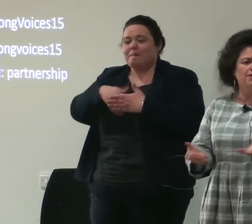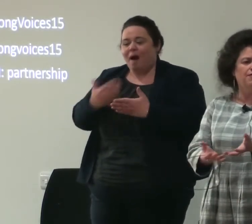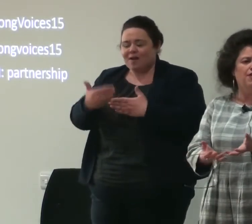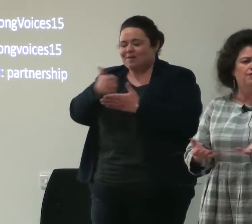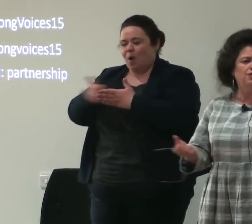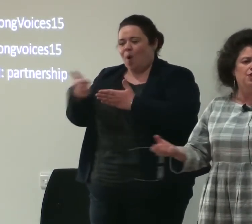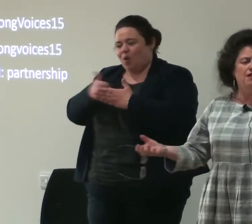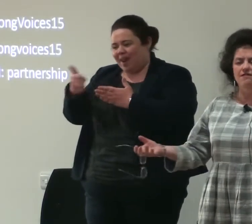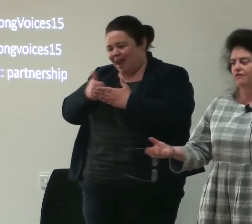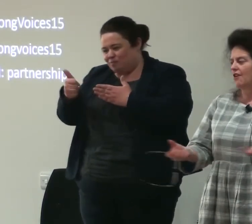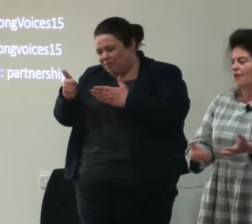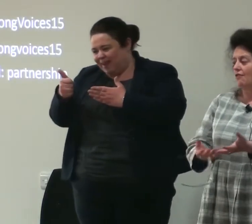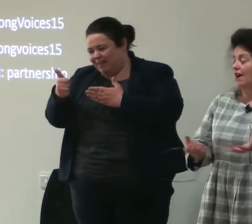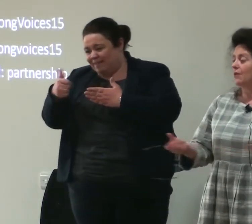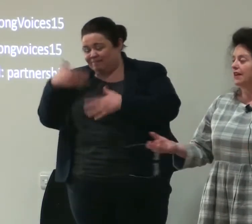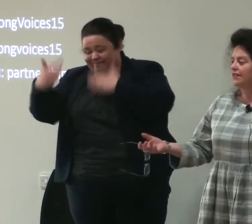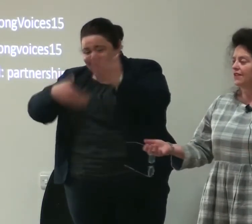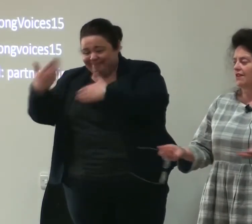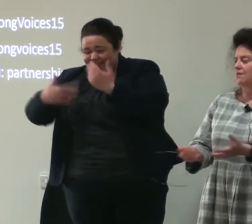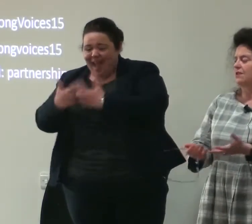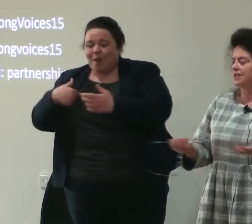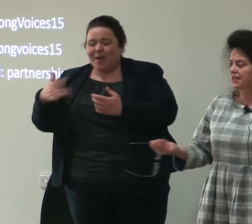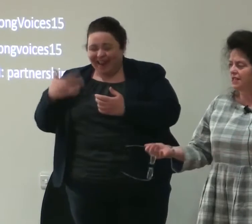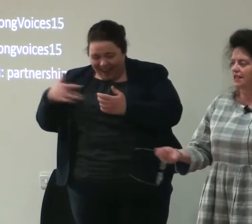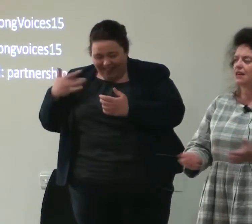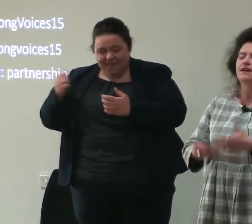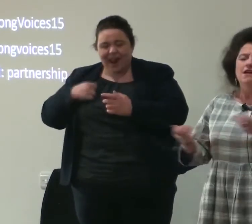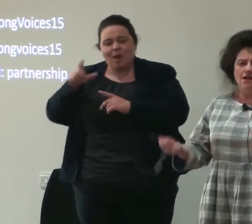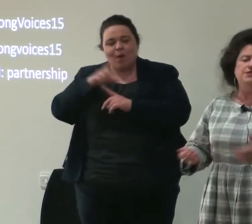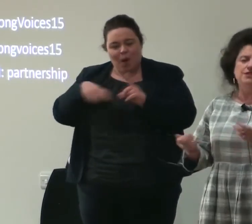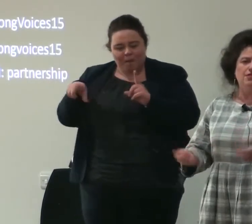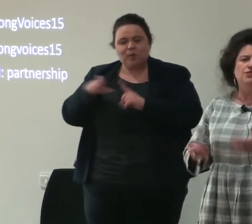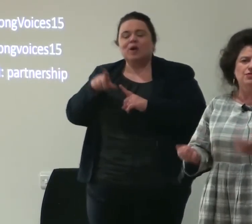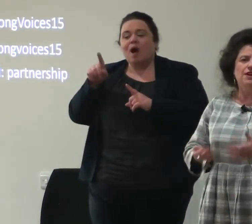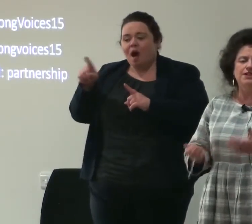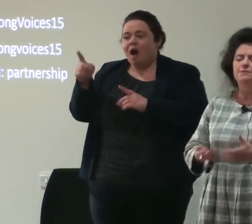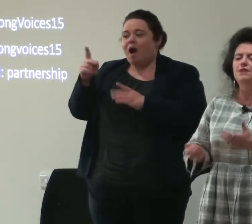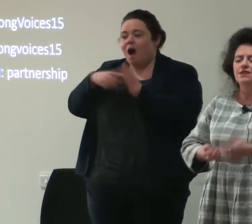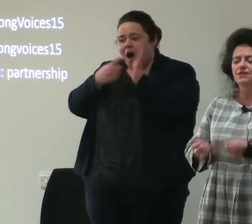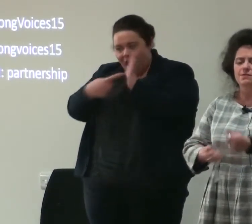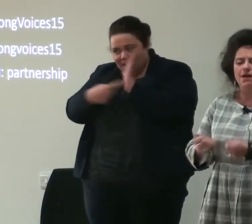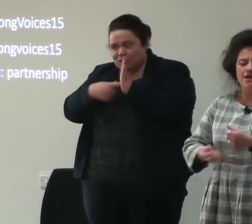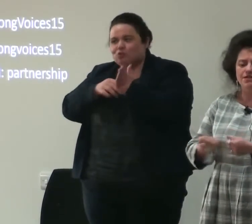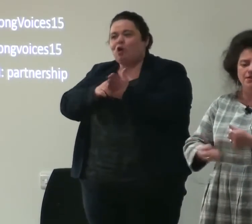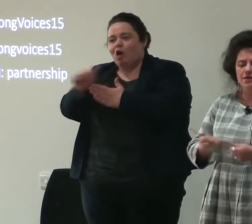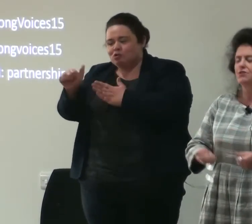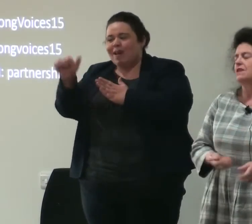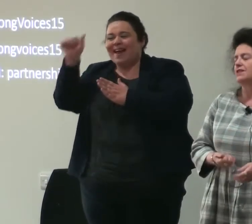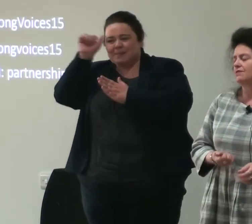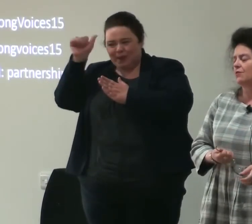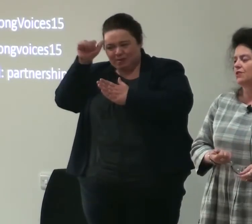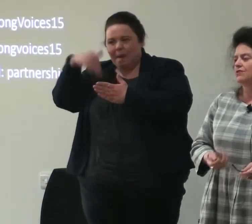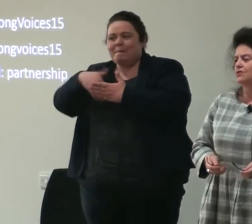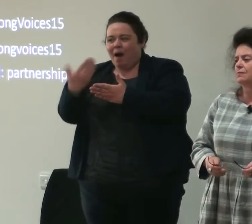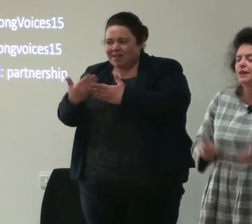the ordinary flow and churn of of how we live in our communities that arts and cultural experiences are part of the rich